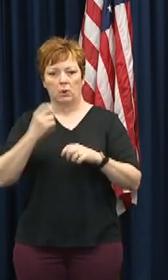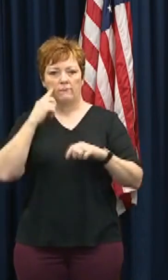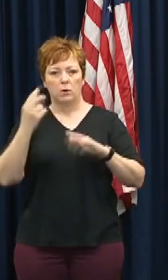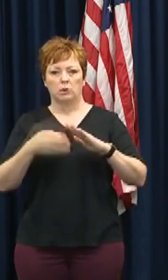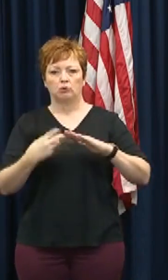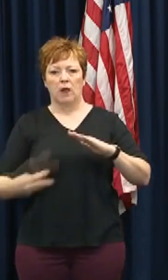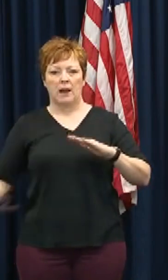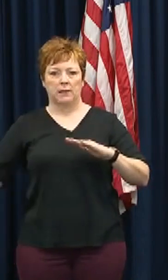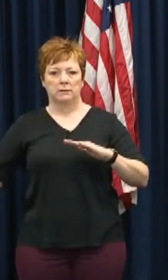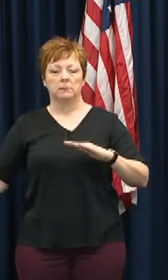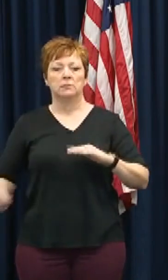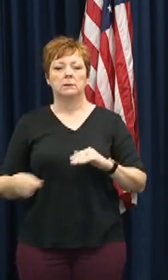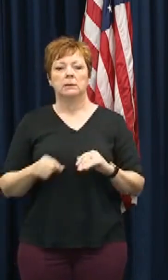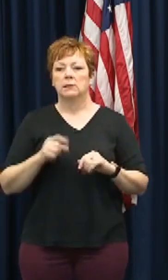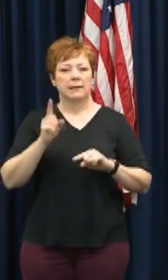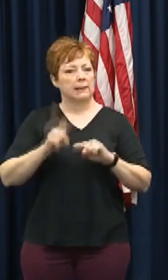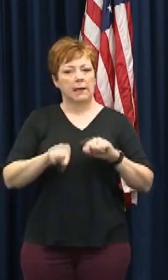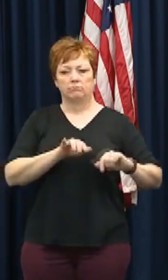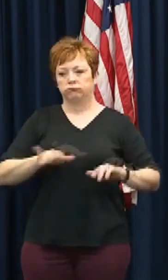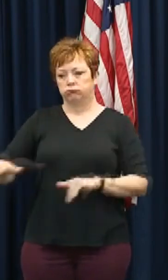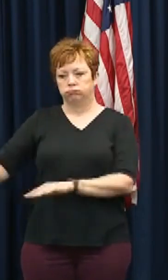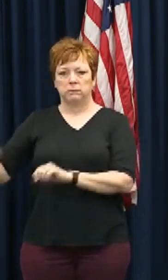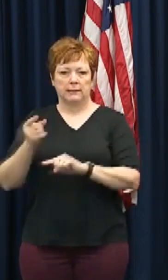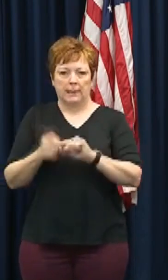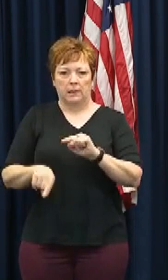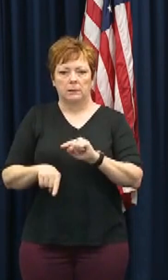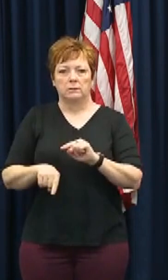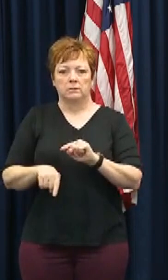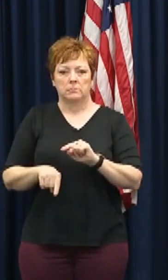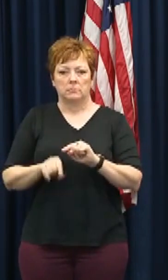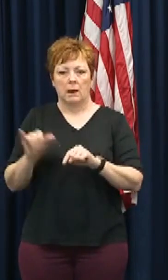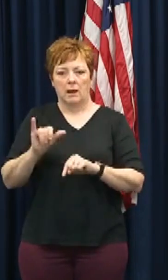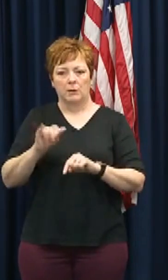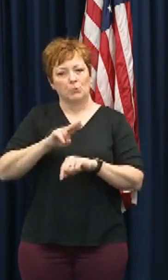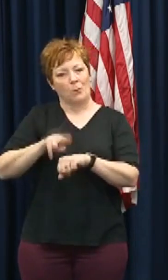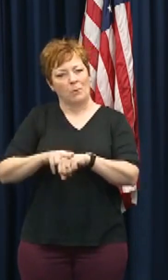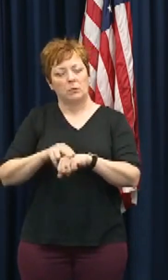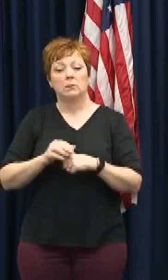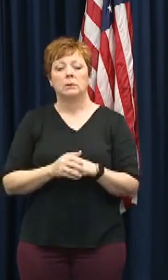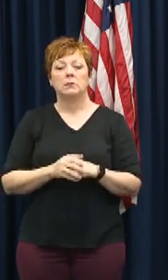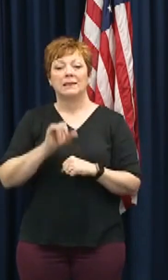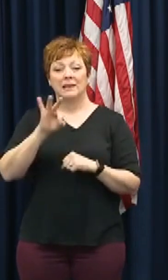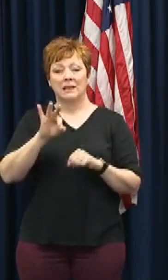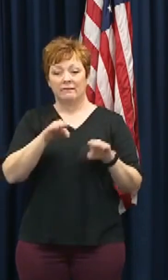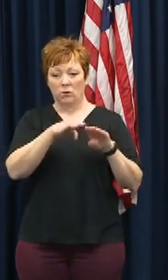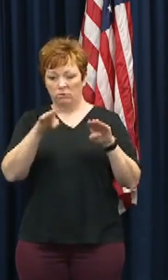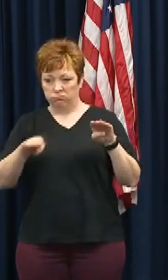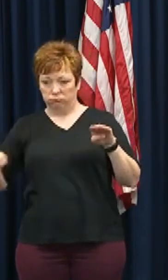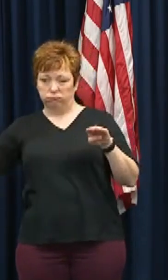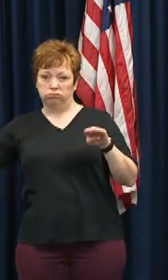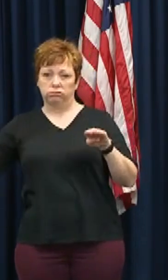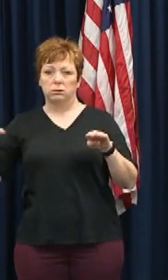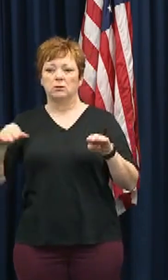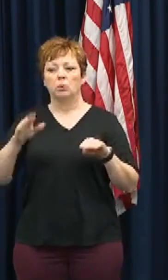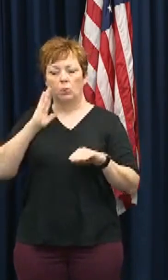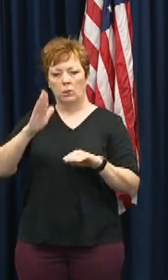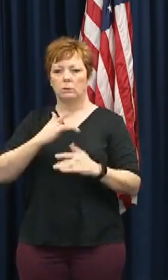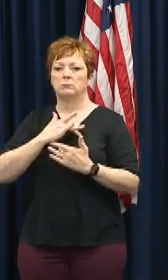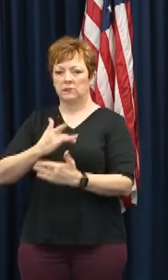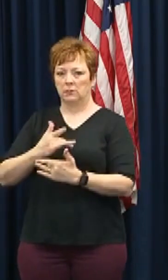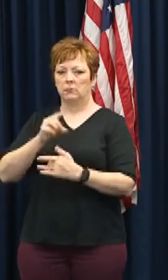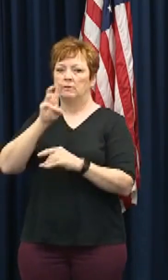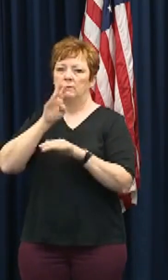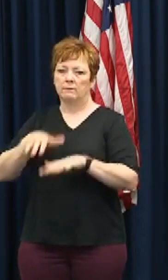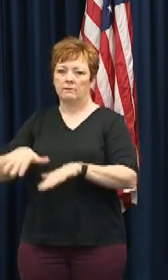prohibited from going downstream as fast as it normally would. Low-lying areas, you're going to be particularly susceptible to flooding